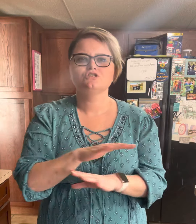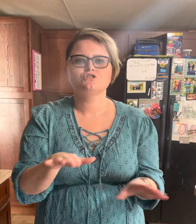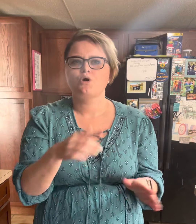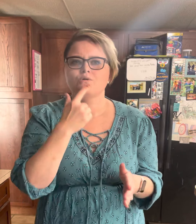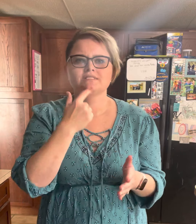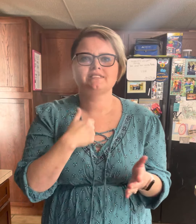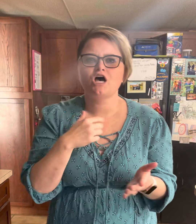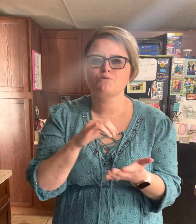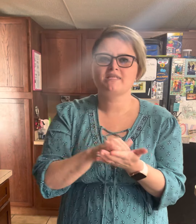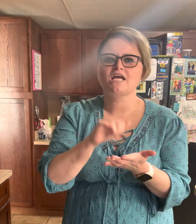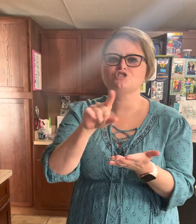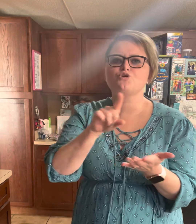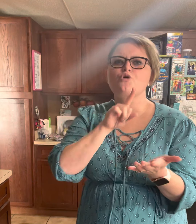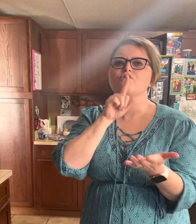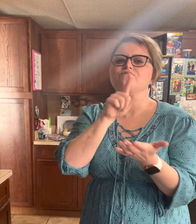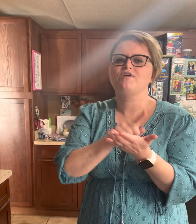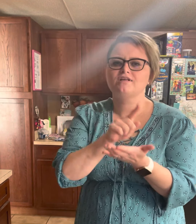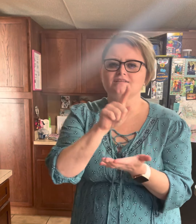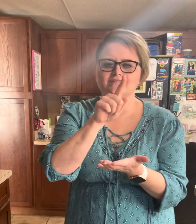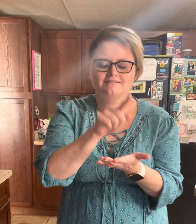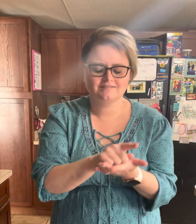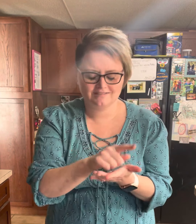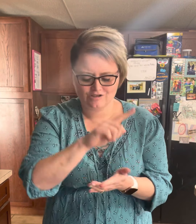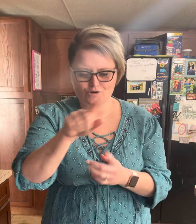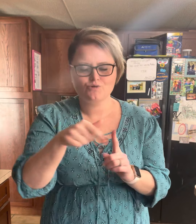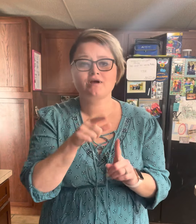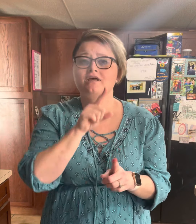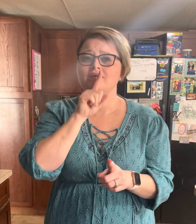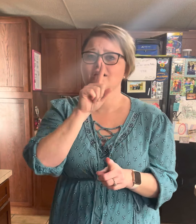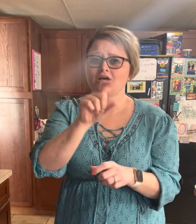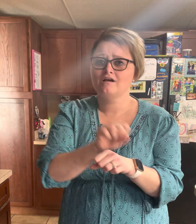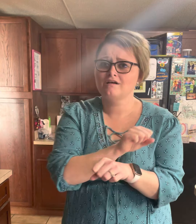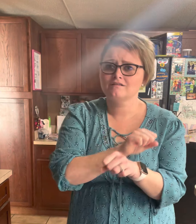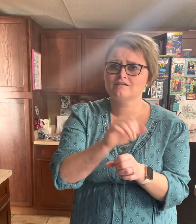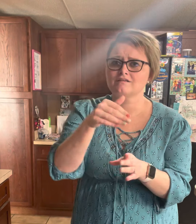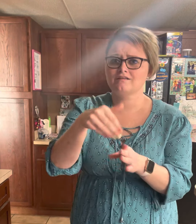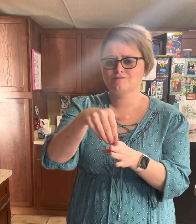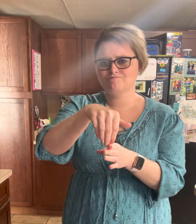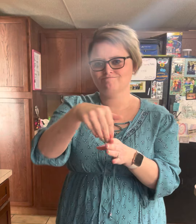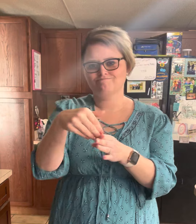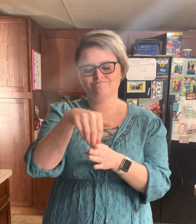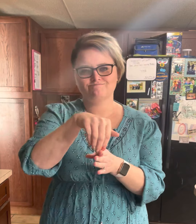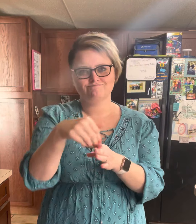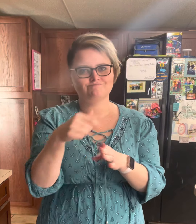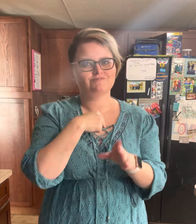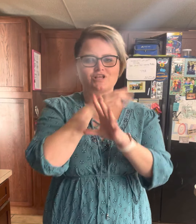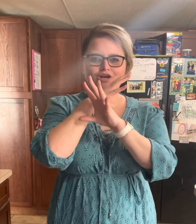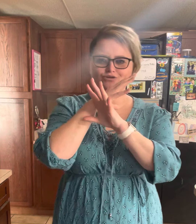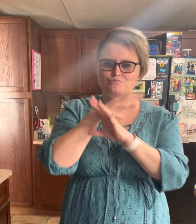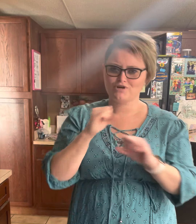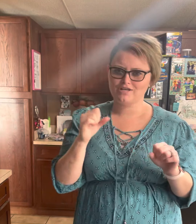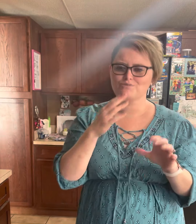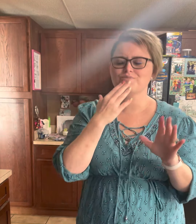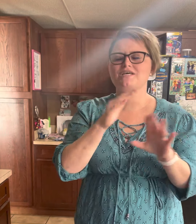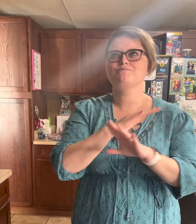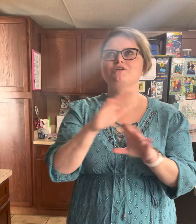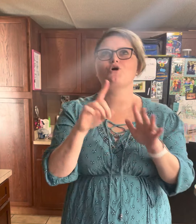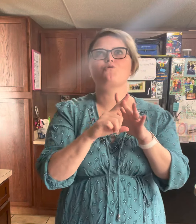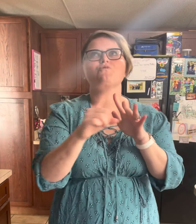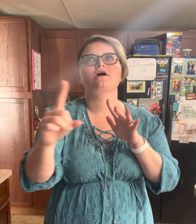don't tell me you're falling Give me your feet still on the edge I'm all I have just Baby, I'm